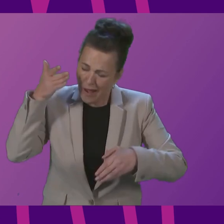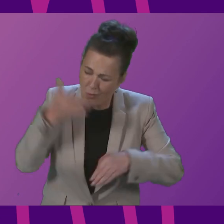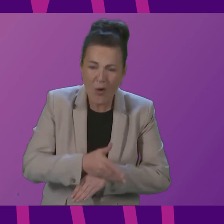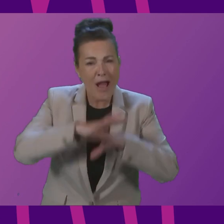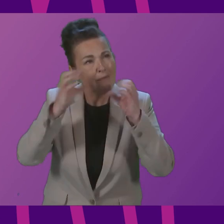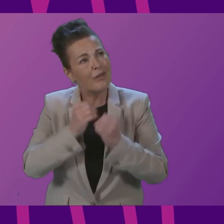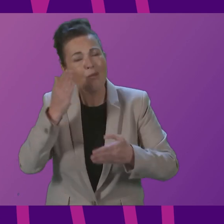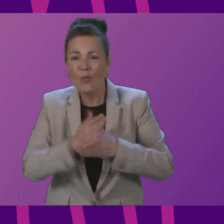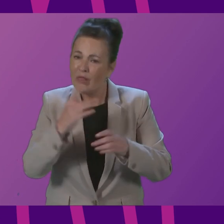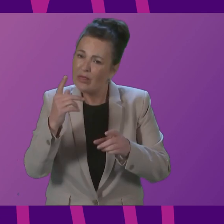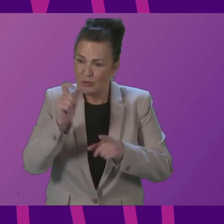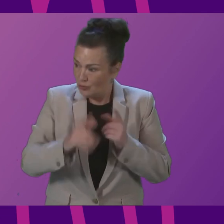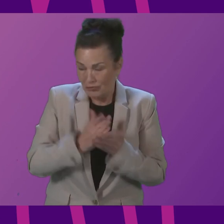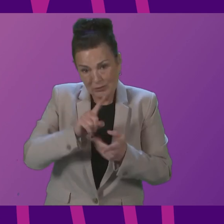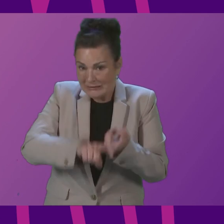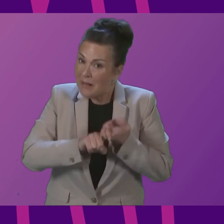Thank you